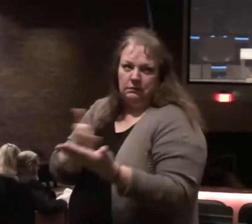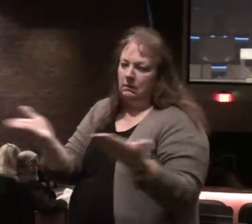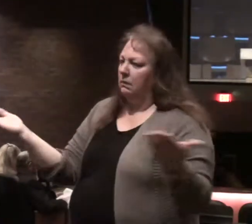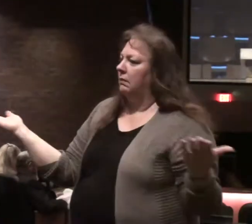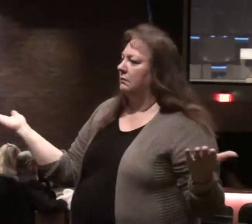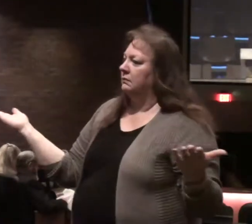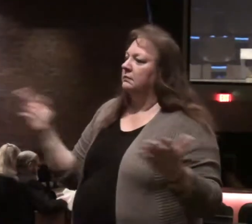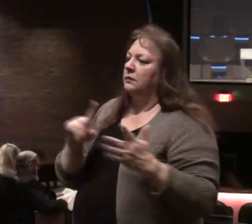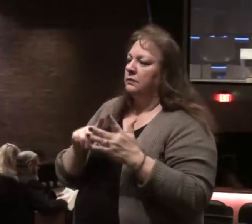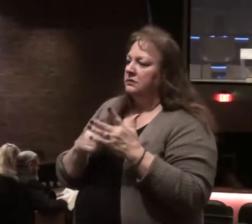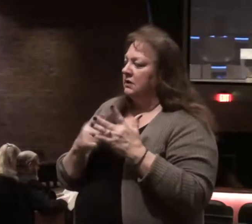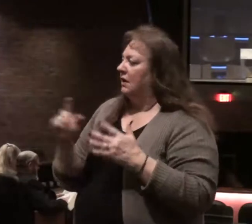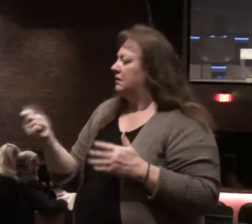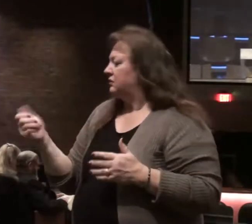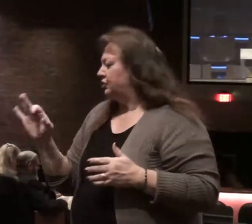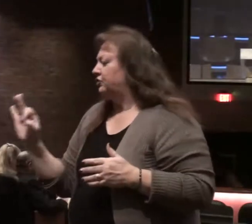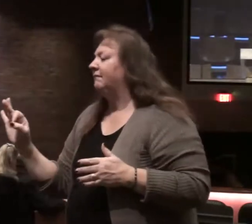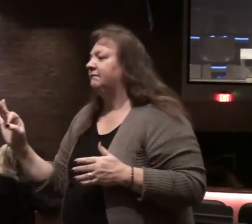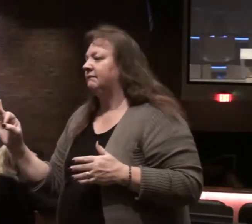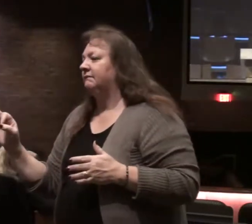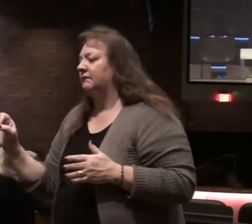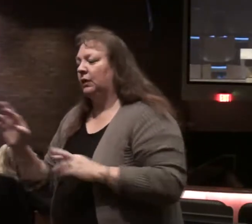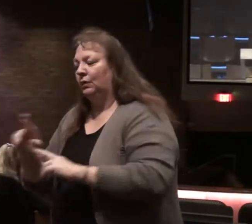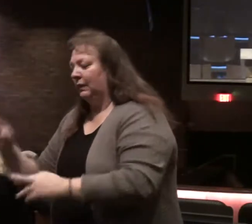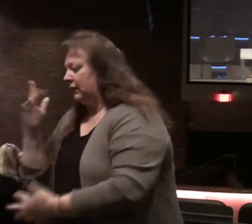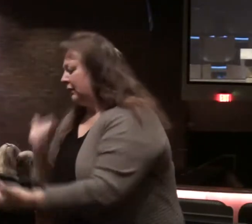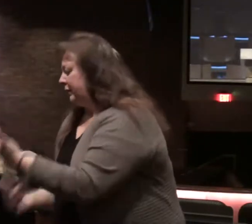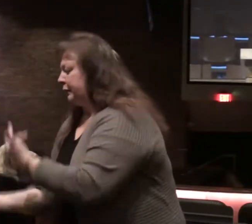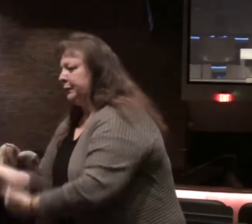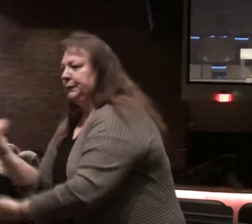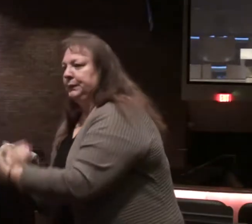all begin as chaff fit for judgment